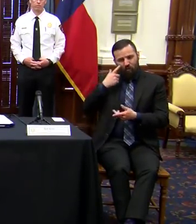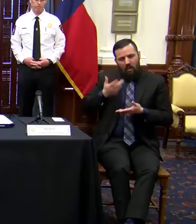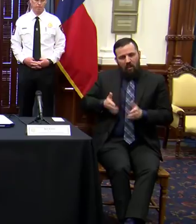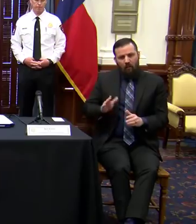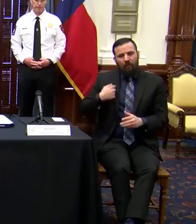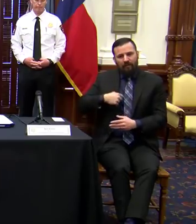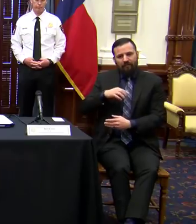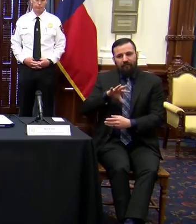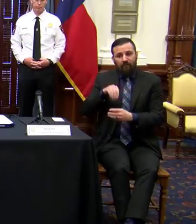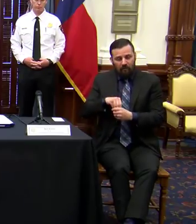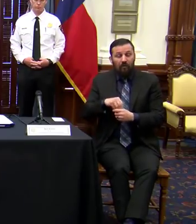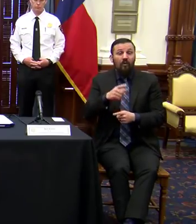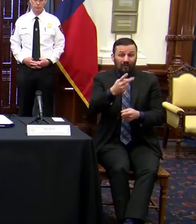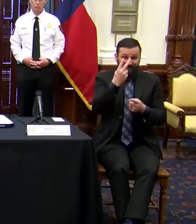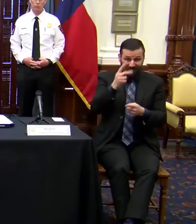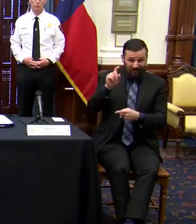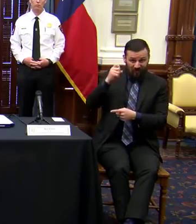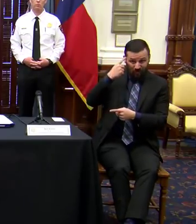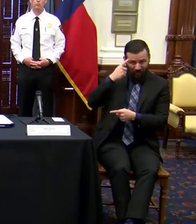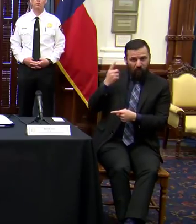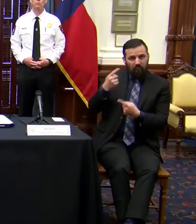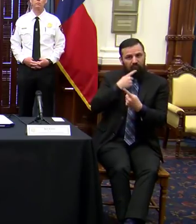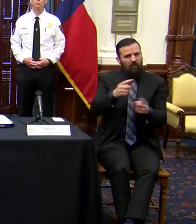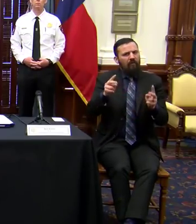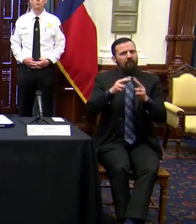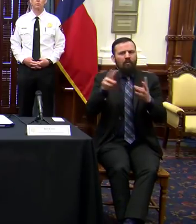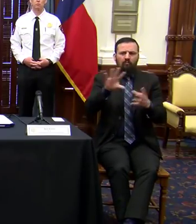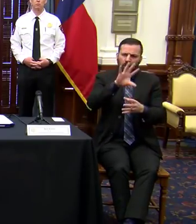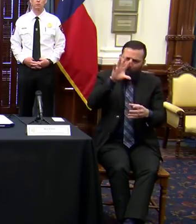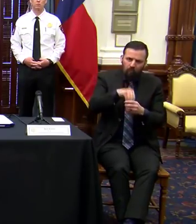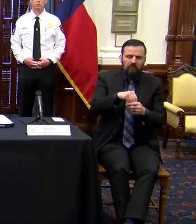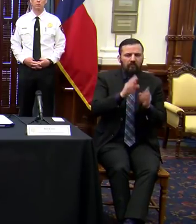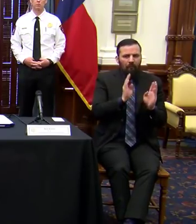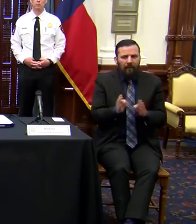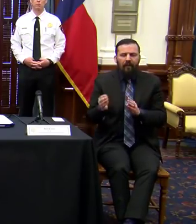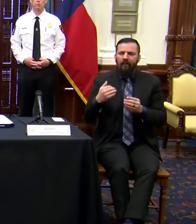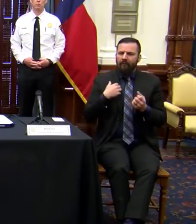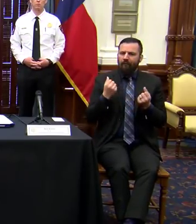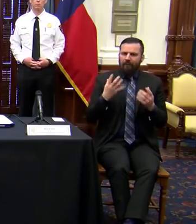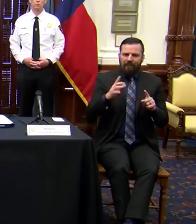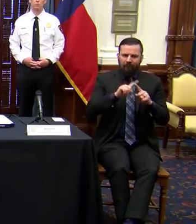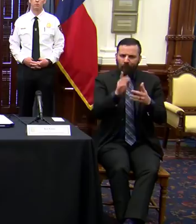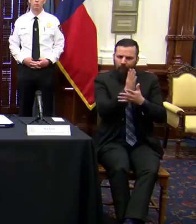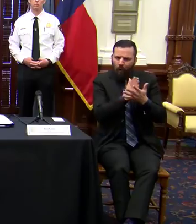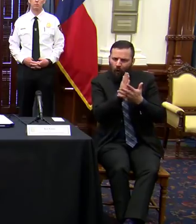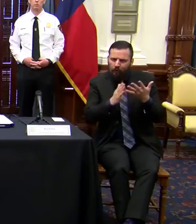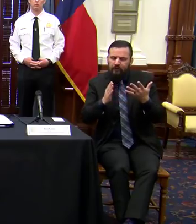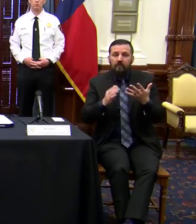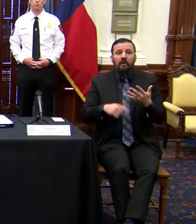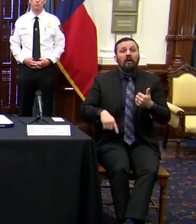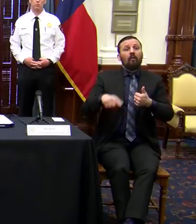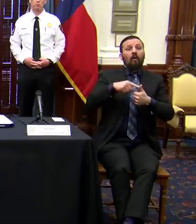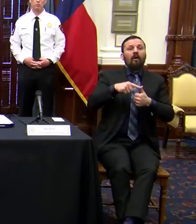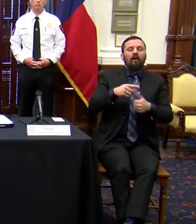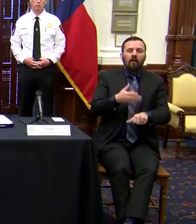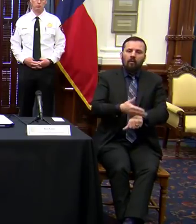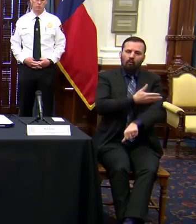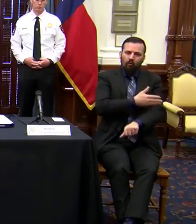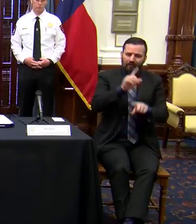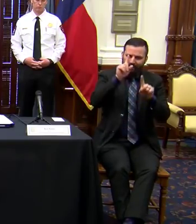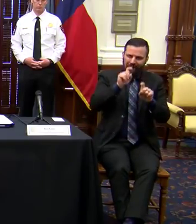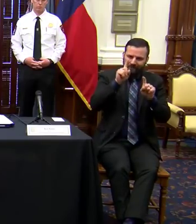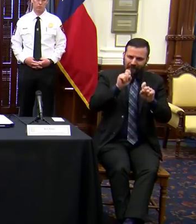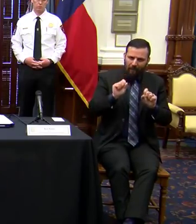can see, the Governor has announced a very comprehensive plan that has many aspects to it. One of the aspects is to improve testing